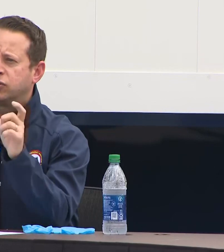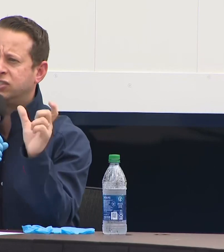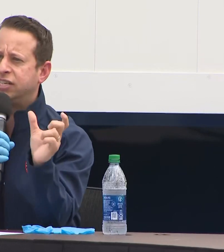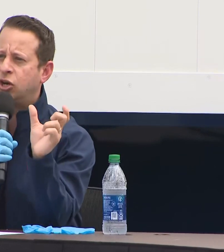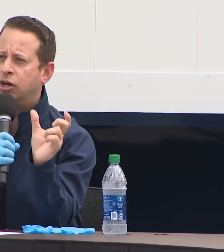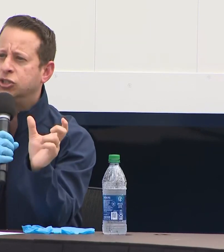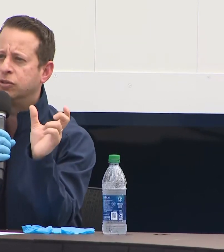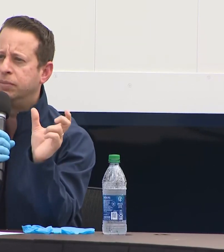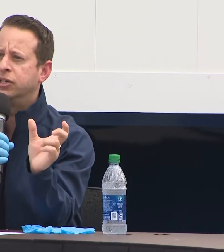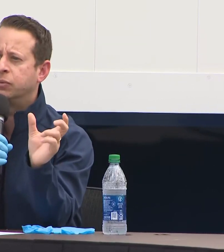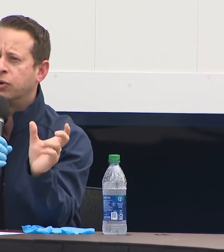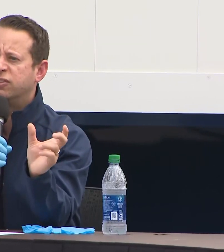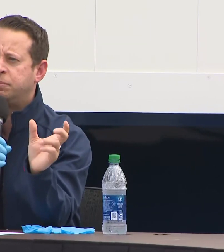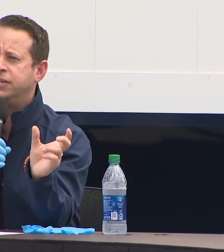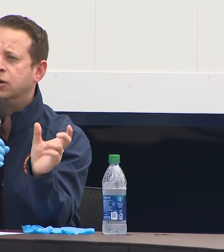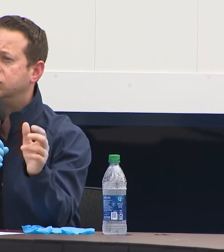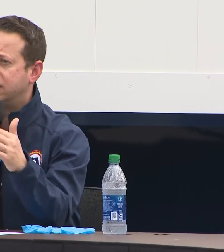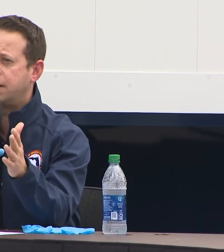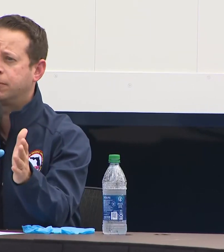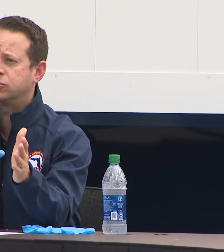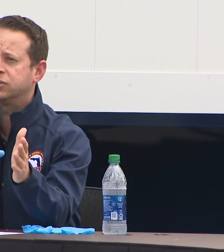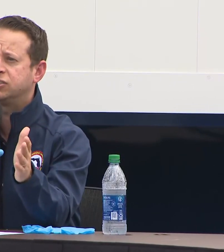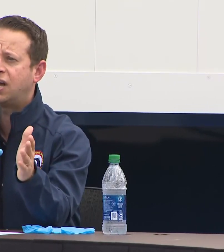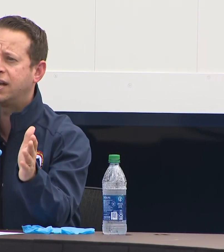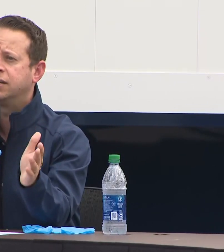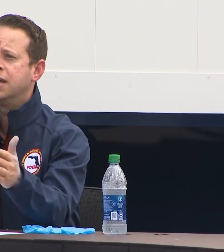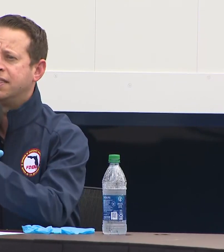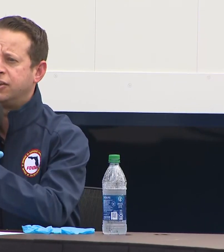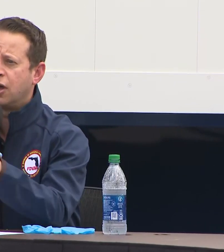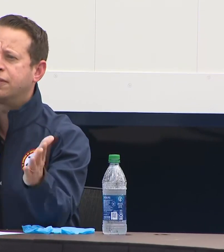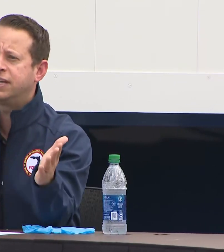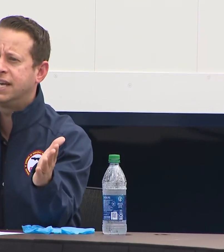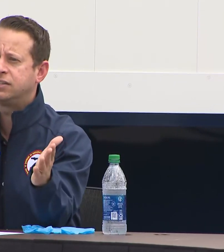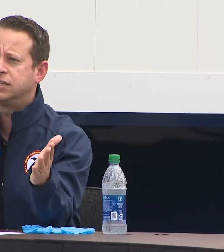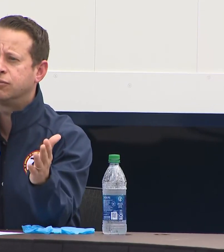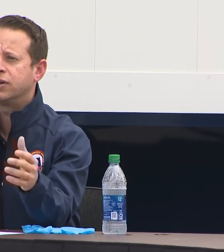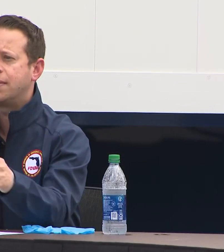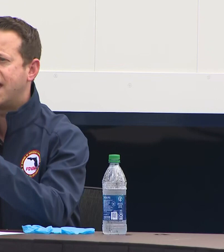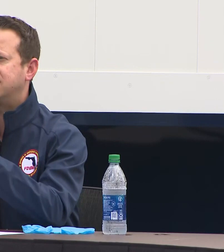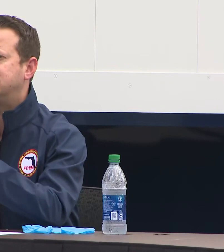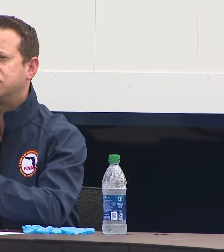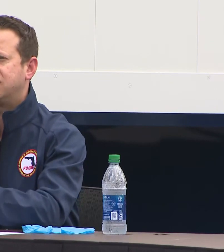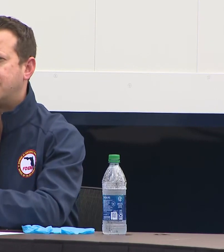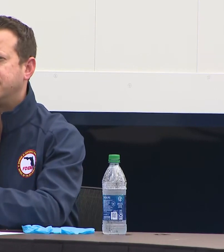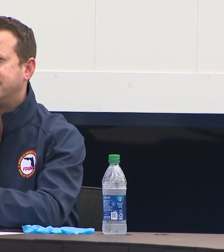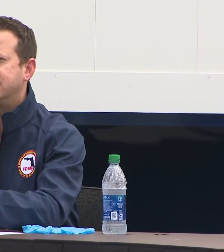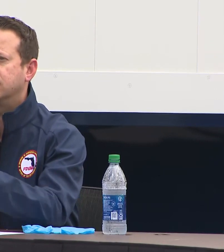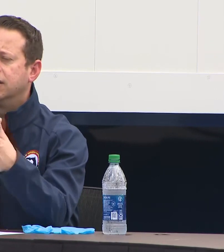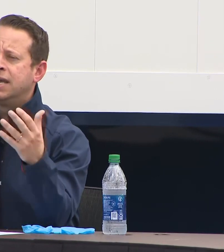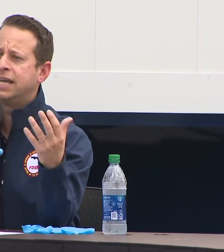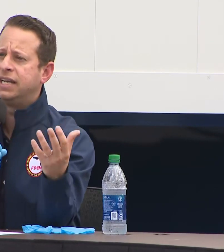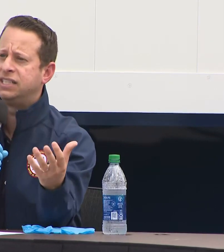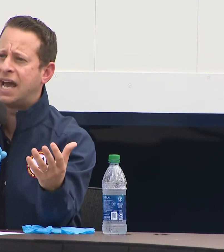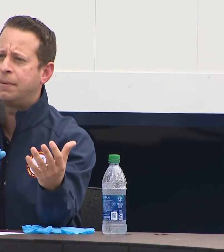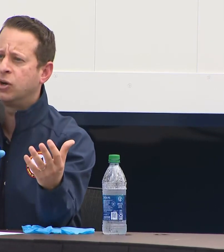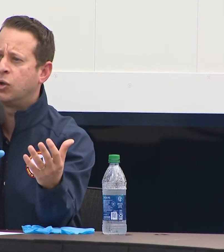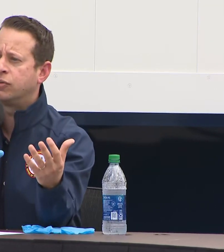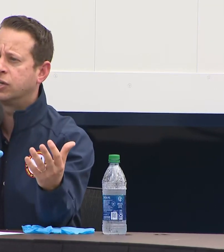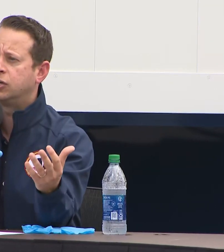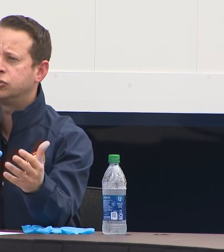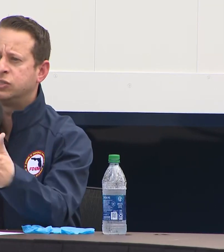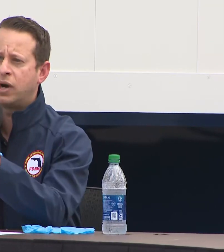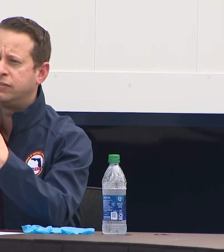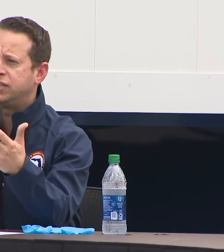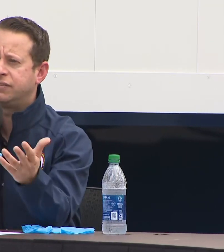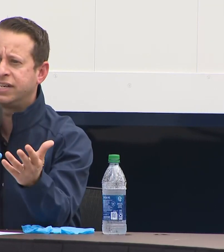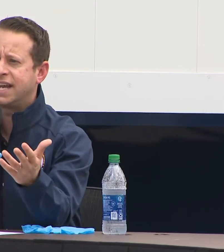space. We had over 600 million worth of POs that I personally signed that nothing could get delivered. And that's not just happening here. It's happening all